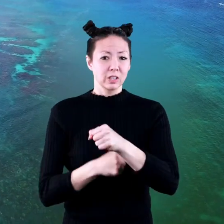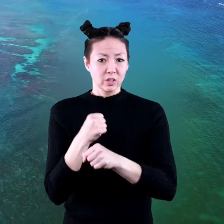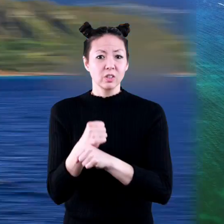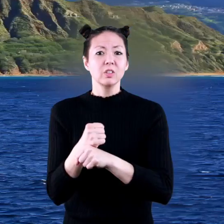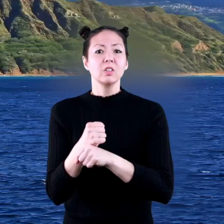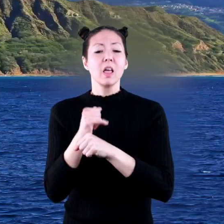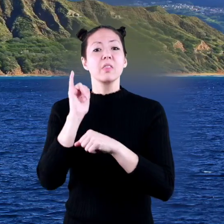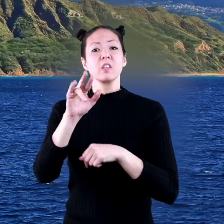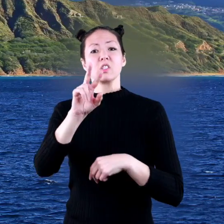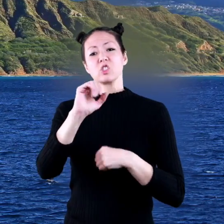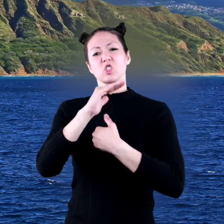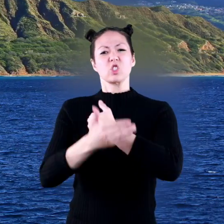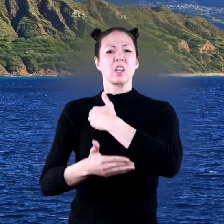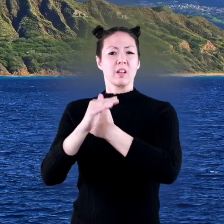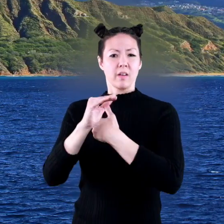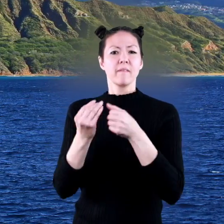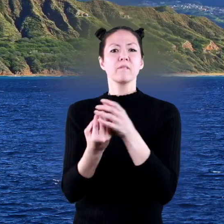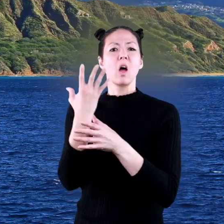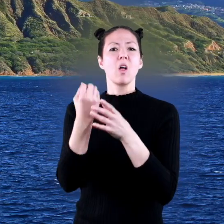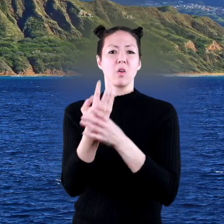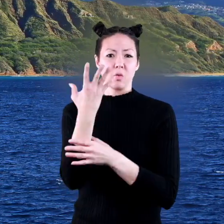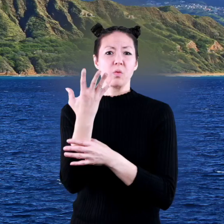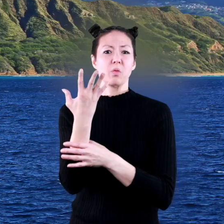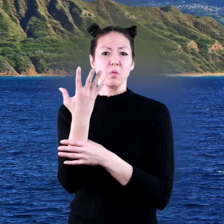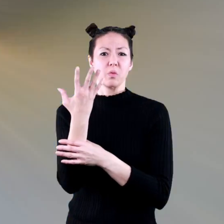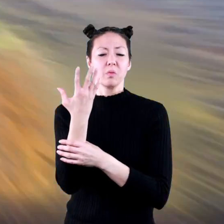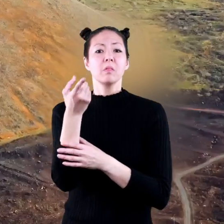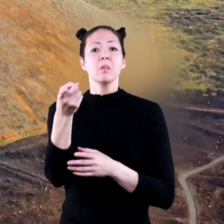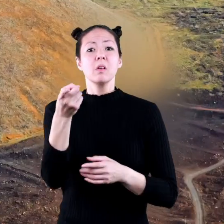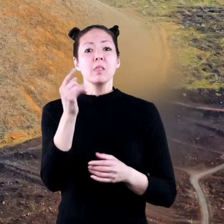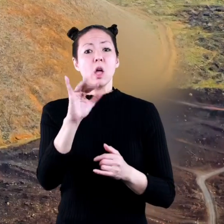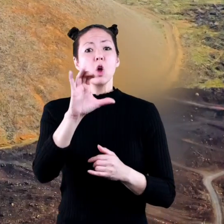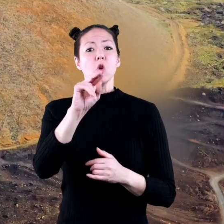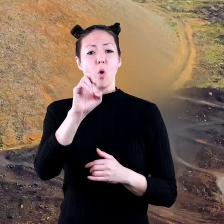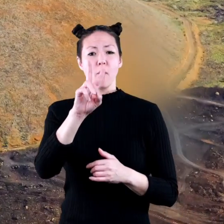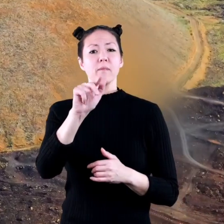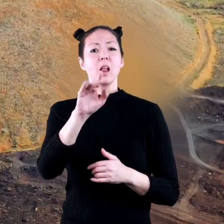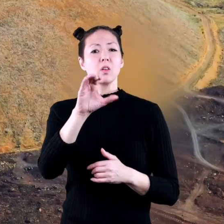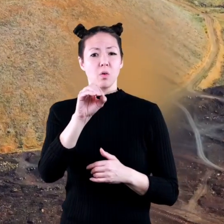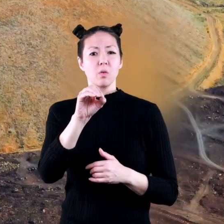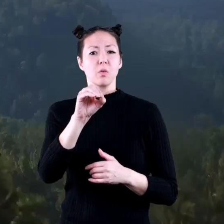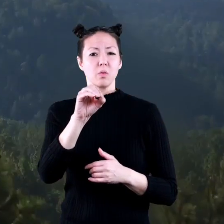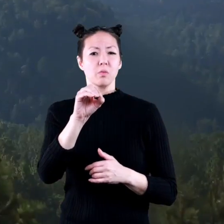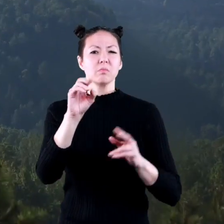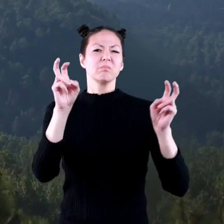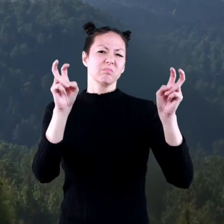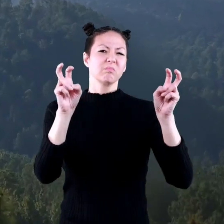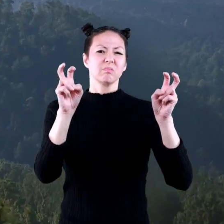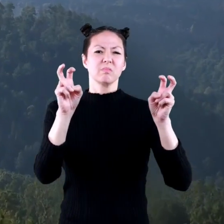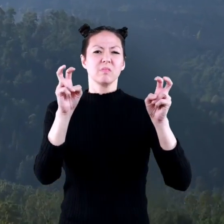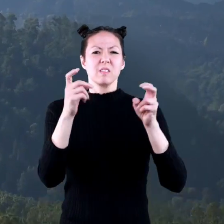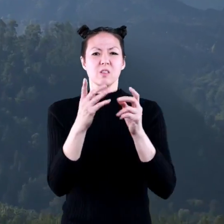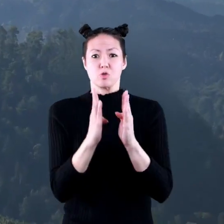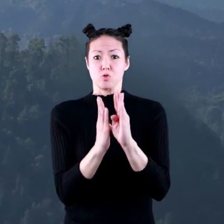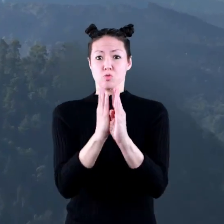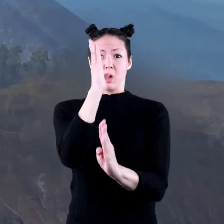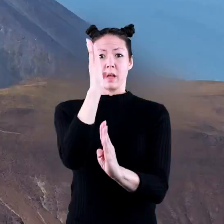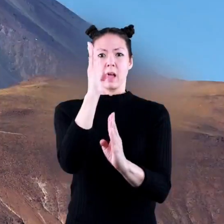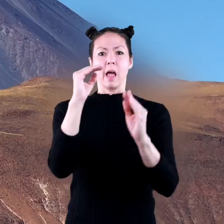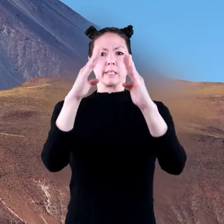Shield volcanoes are not as explosive as cinder cone volcanoes. A cinder cone volcano has